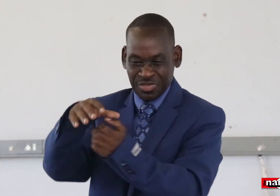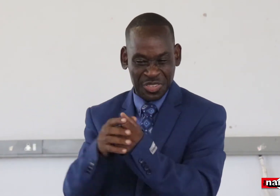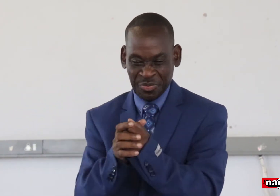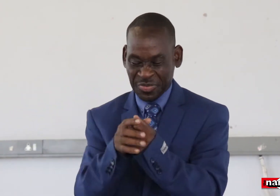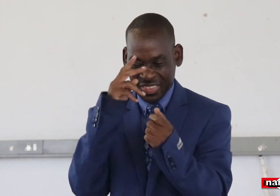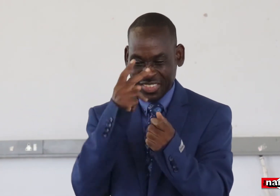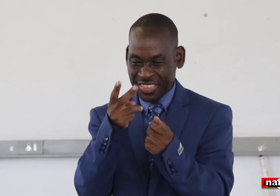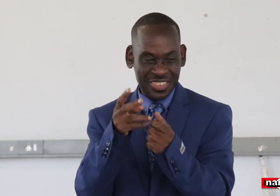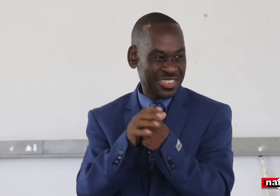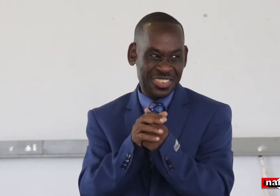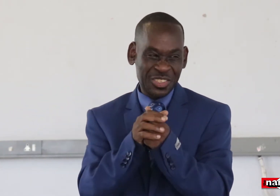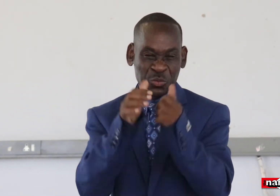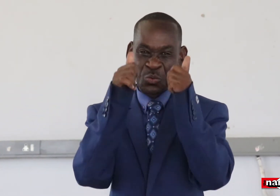So there is a confusion.